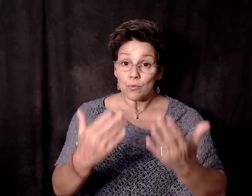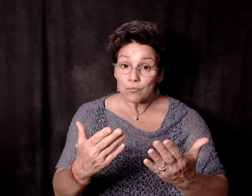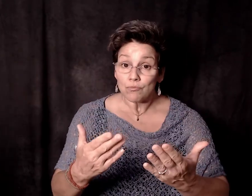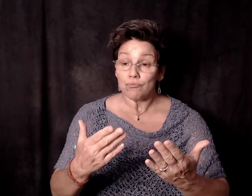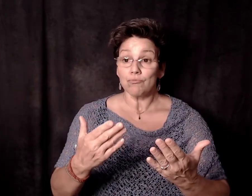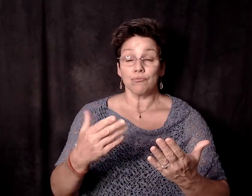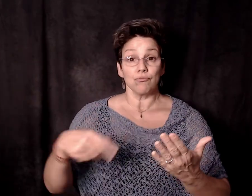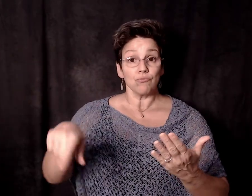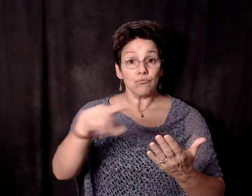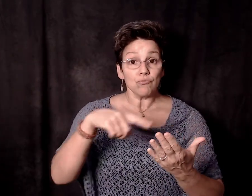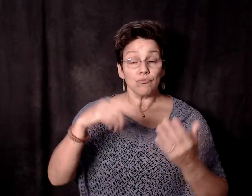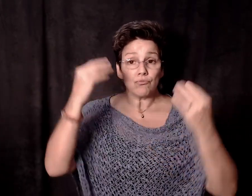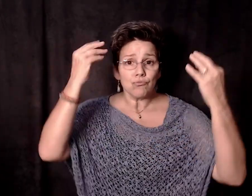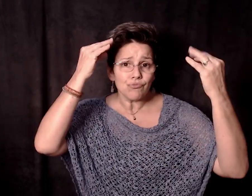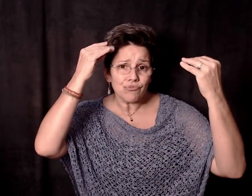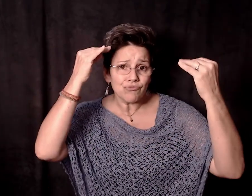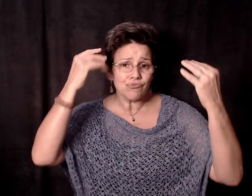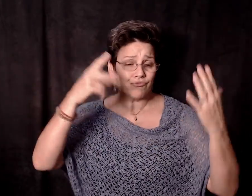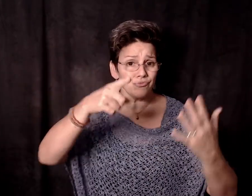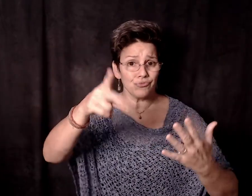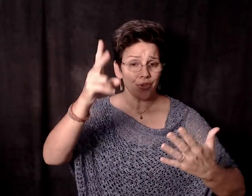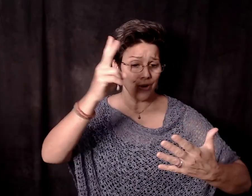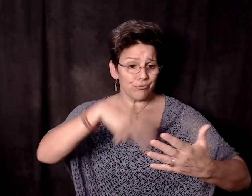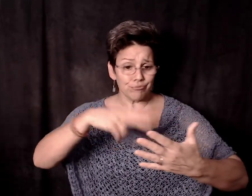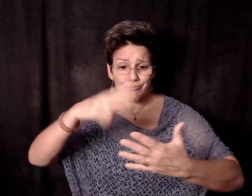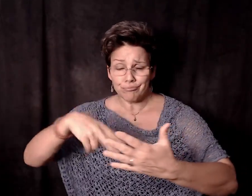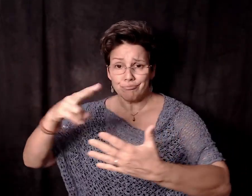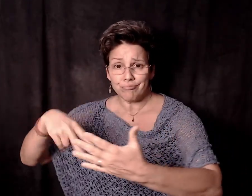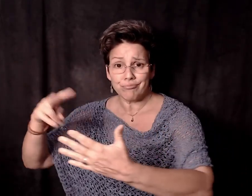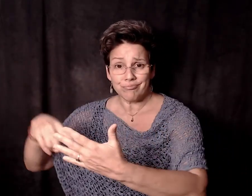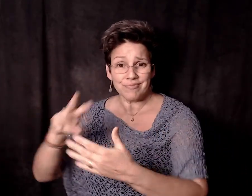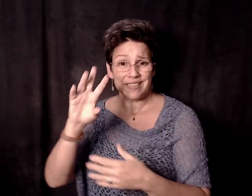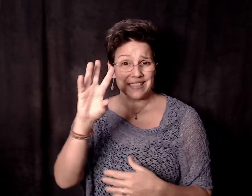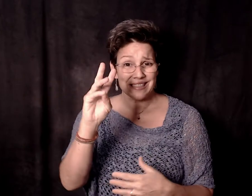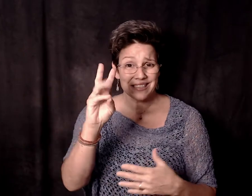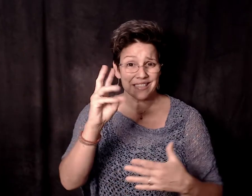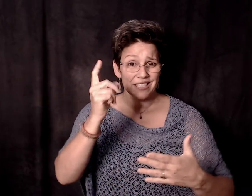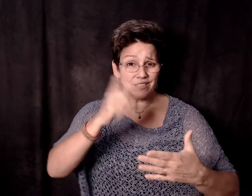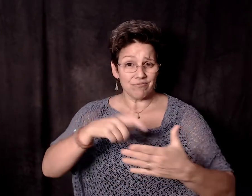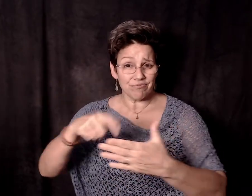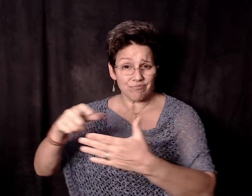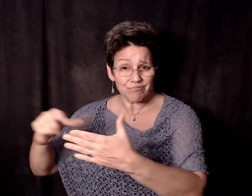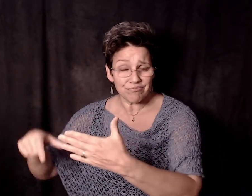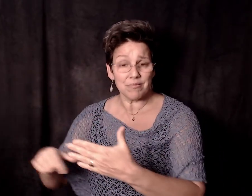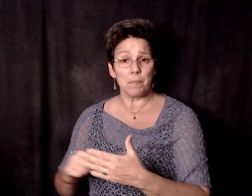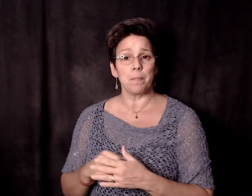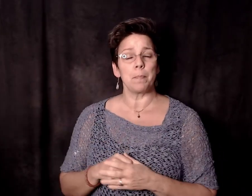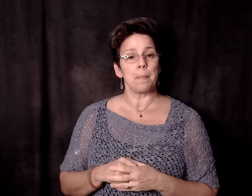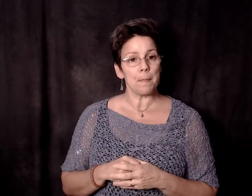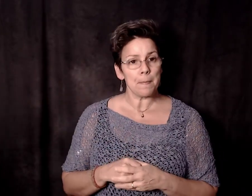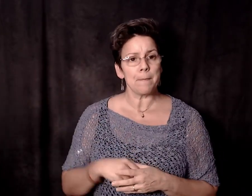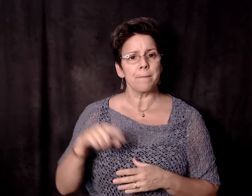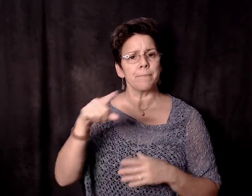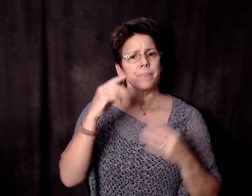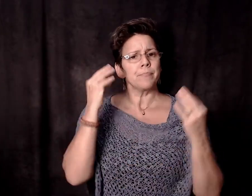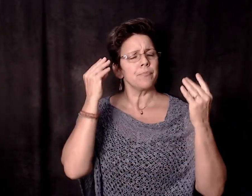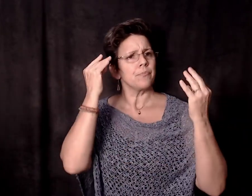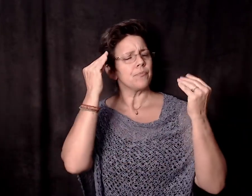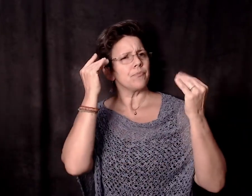What we have worked out for you, and this is going to be kind of hard to swallow, in order to use Melody at Bay to get that dismissed,